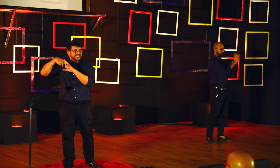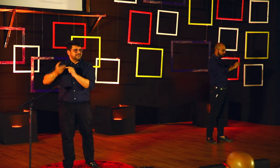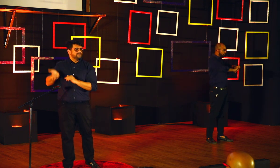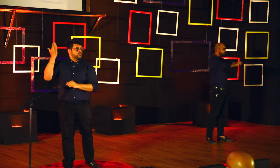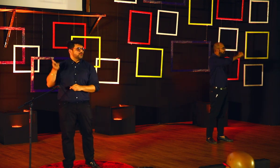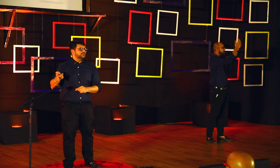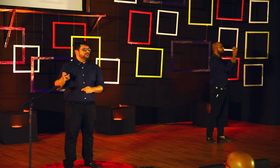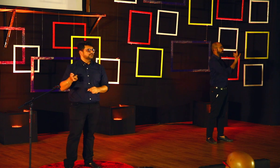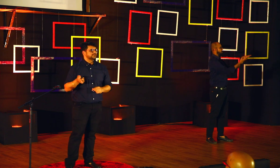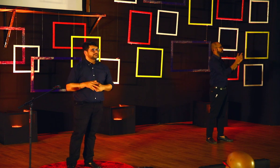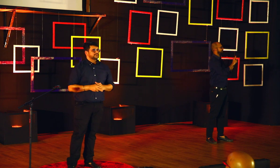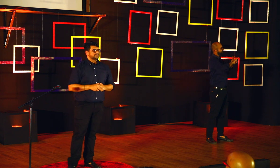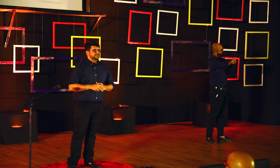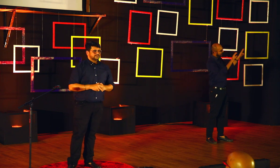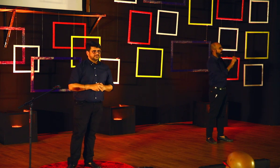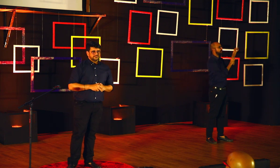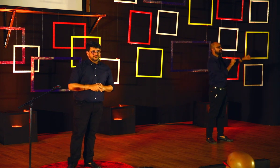in the classroom, more general knowledge, more understanding.